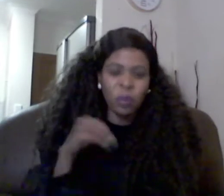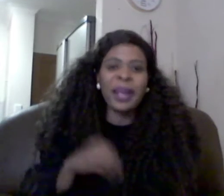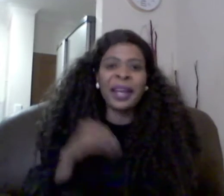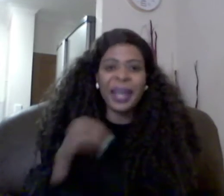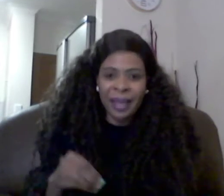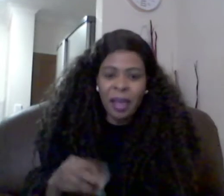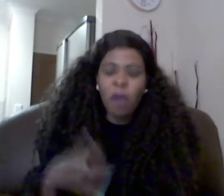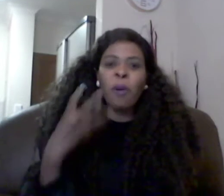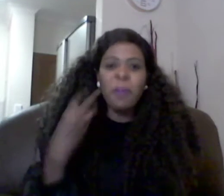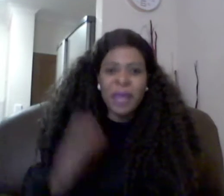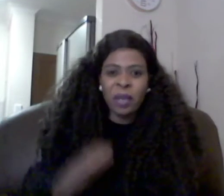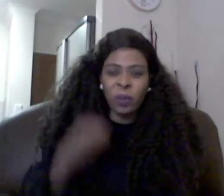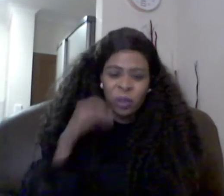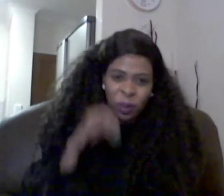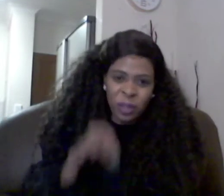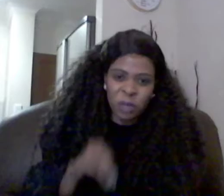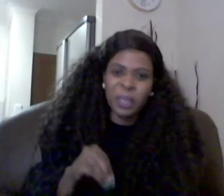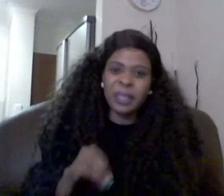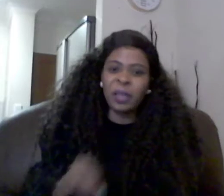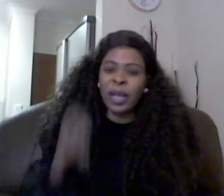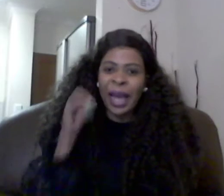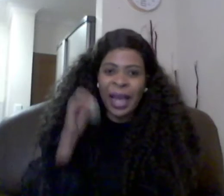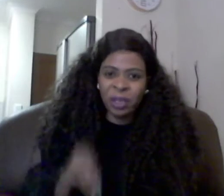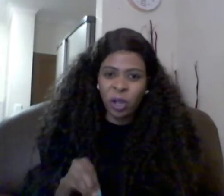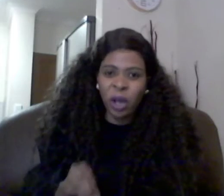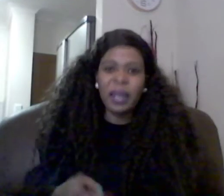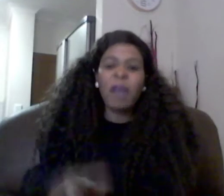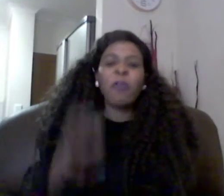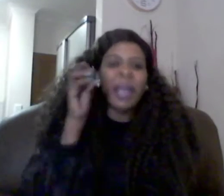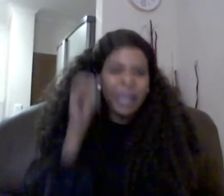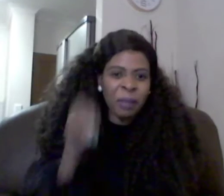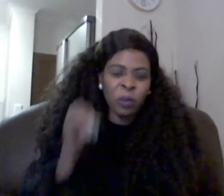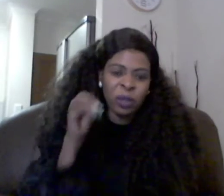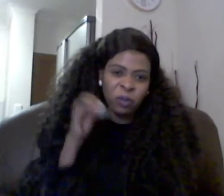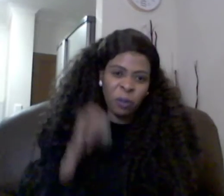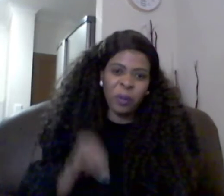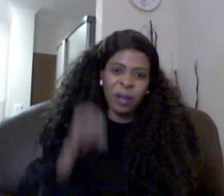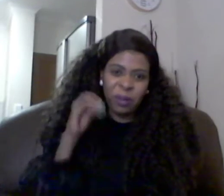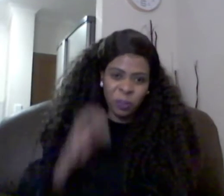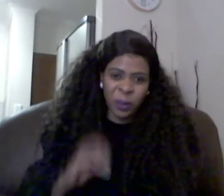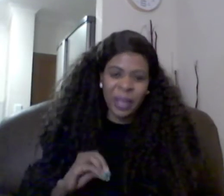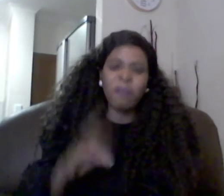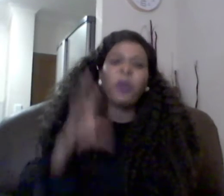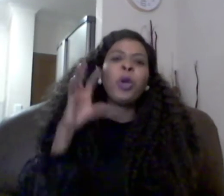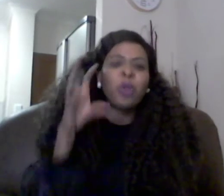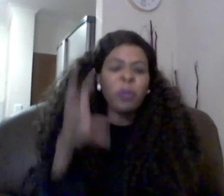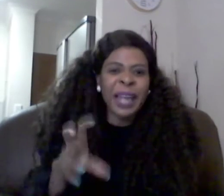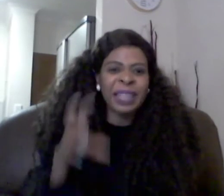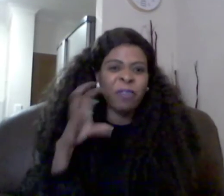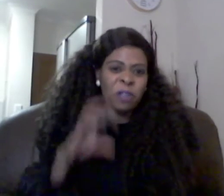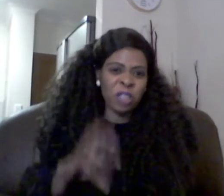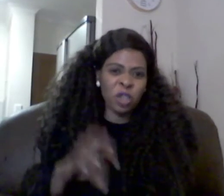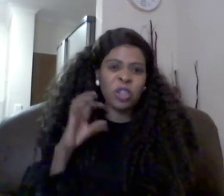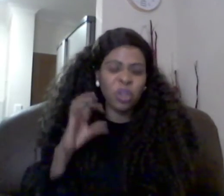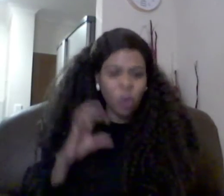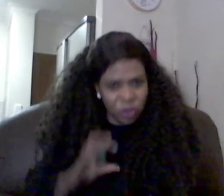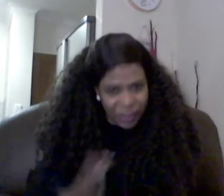one another for me it was when i was speaking the word i had god for him it was for me when i was praying for you it could be a different situation altogether